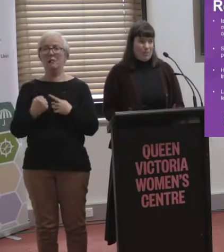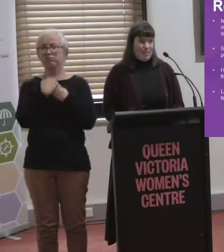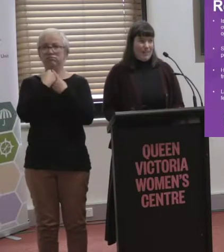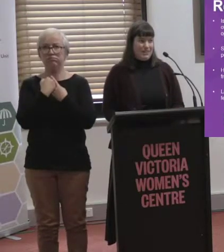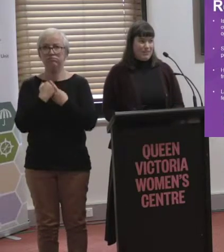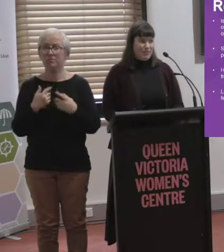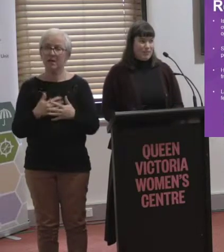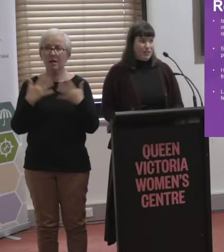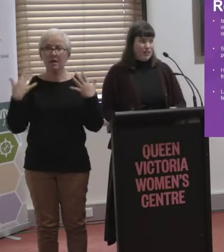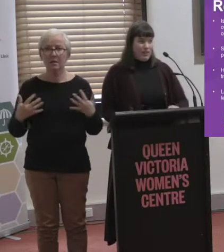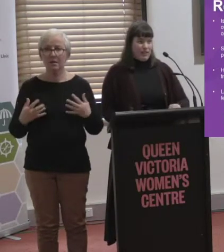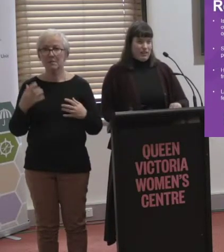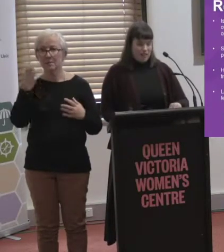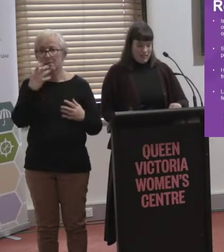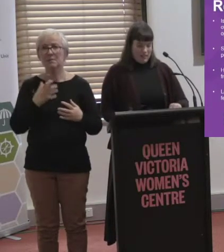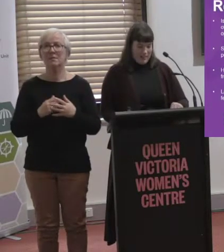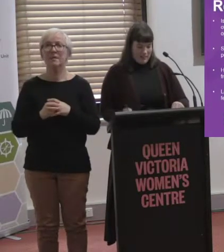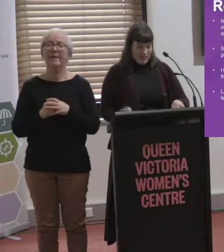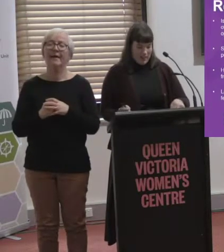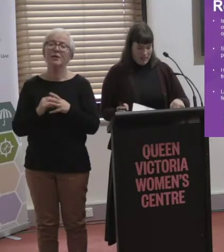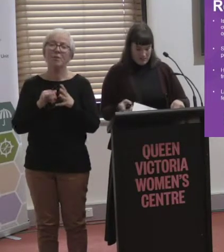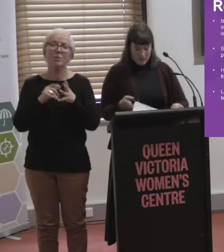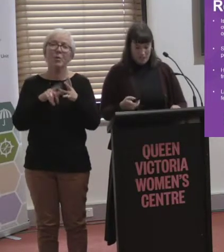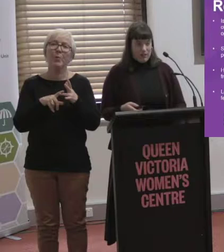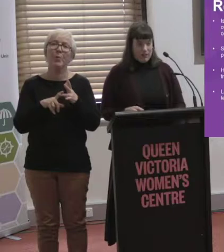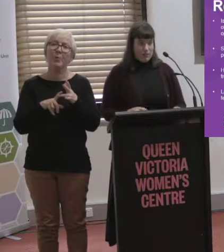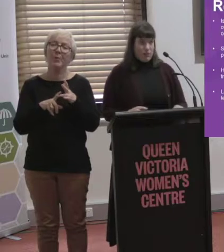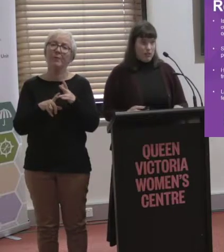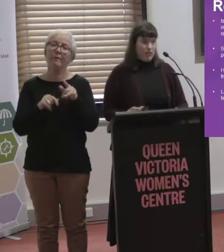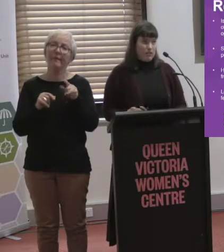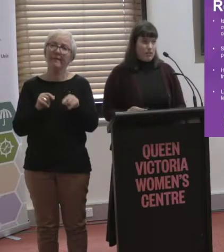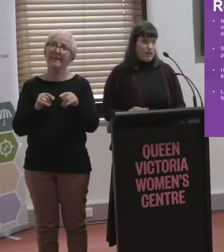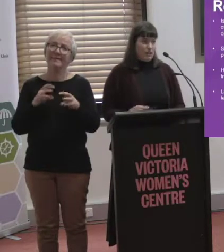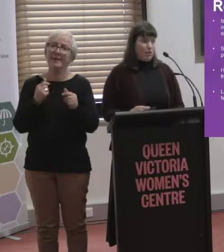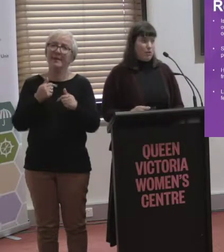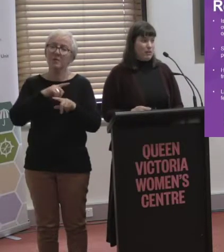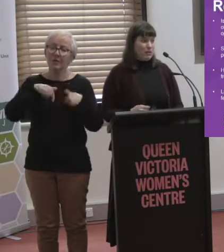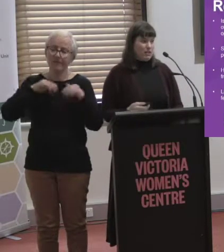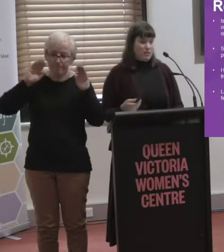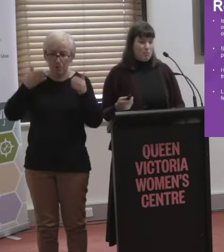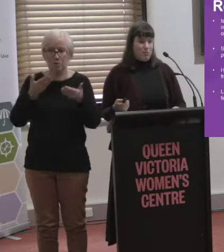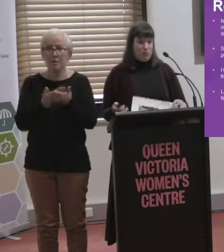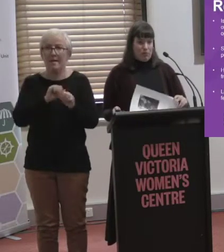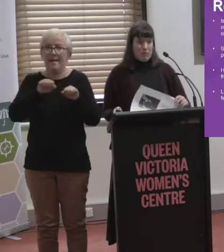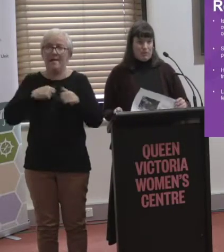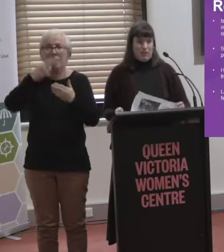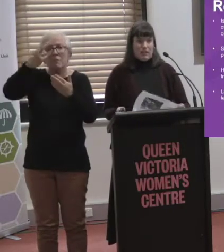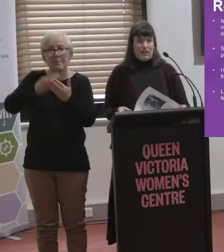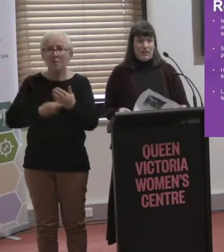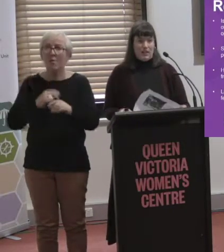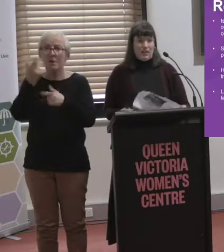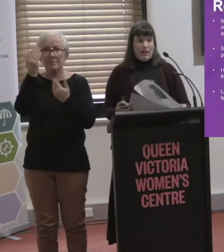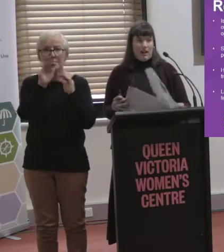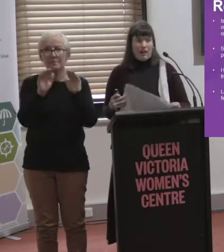enormous and I think, yeah. So, I think that is something that we've really focused on in our report because it is important for people to